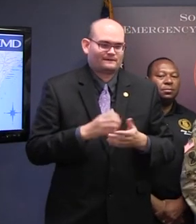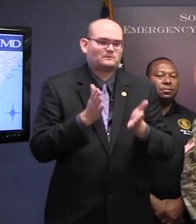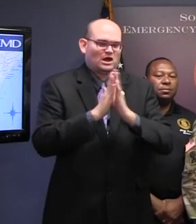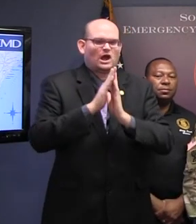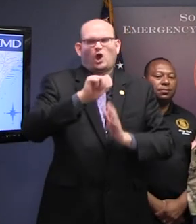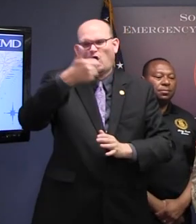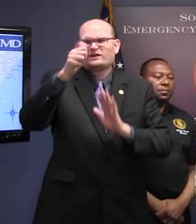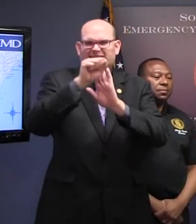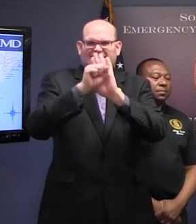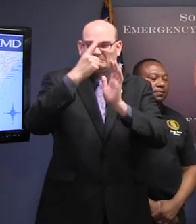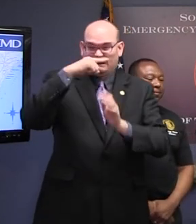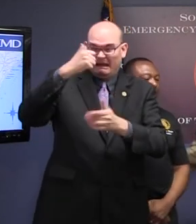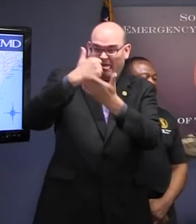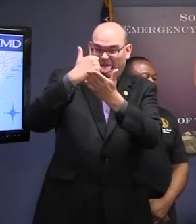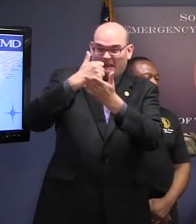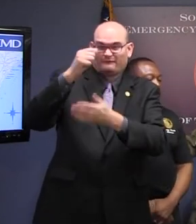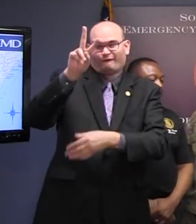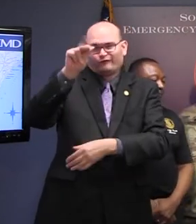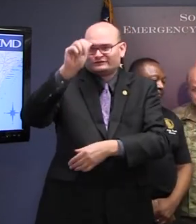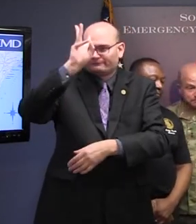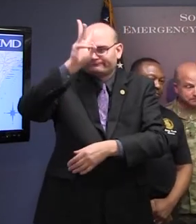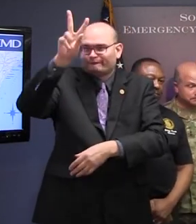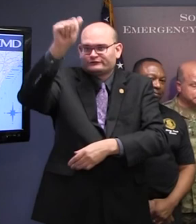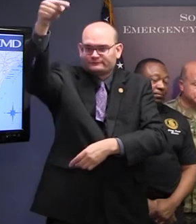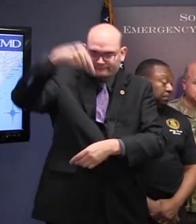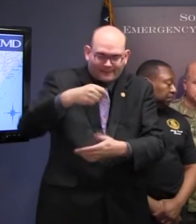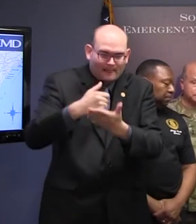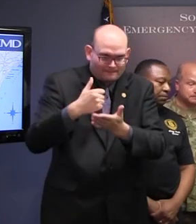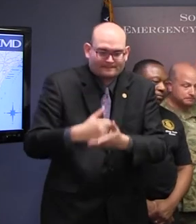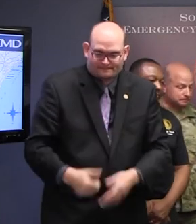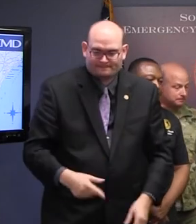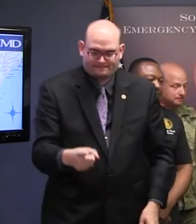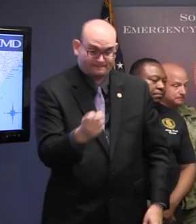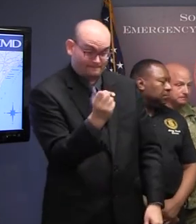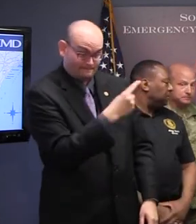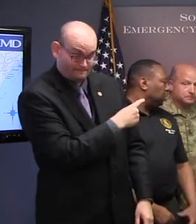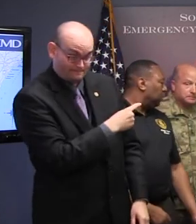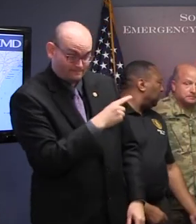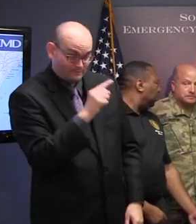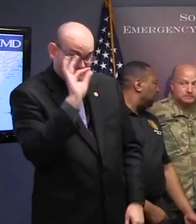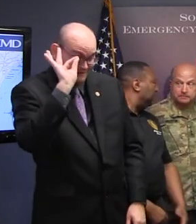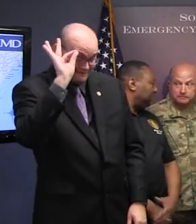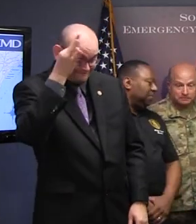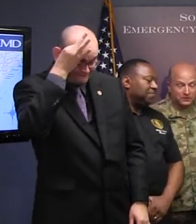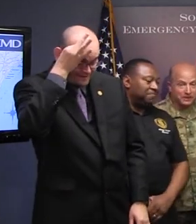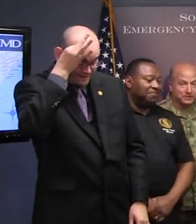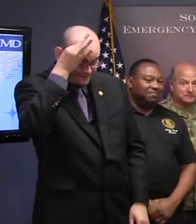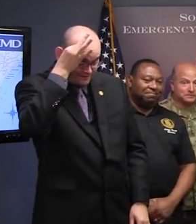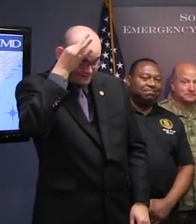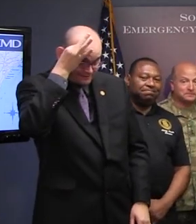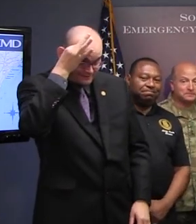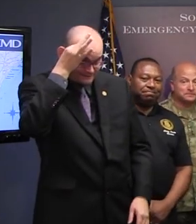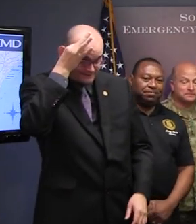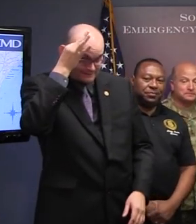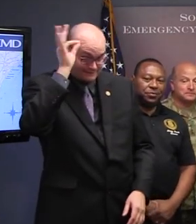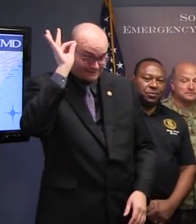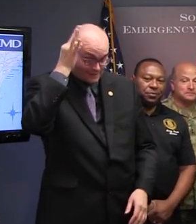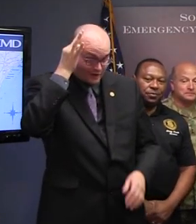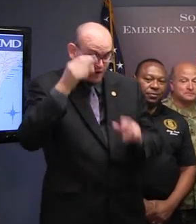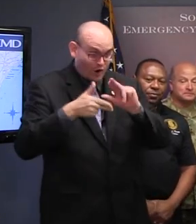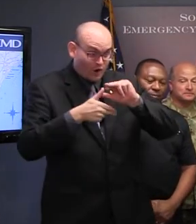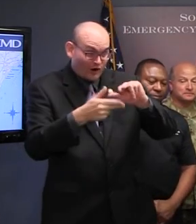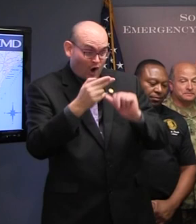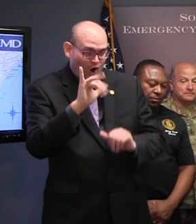Governor, is there any concern at the federal level, given everything that's still going on in terms of the recovery efforts with Harvey,